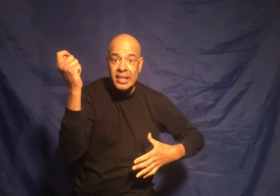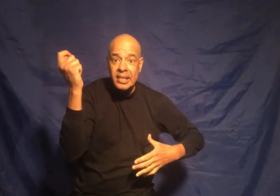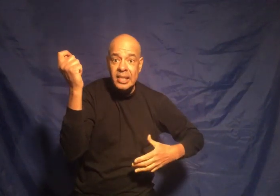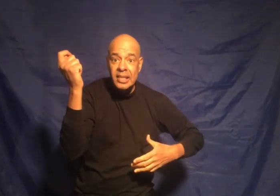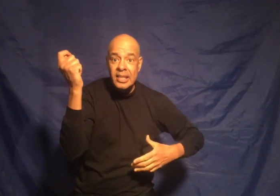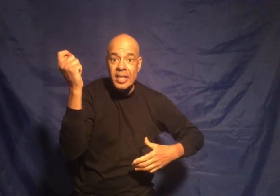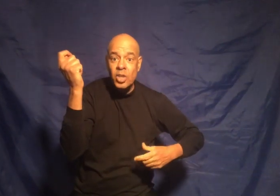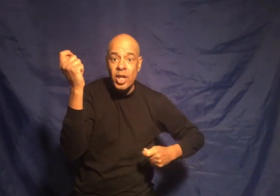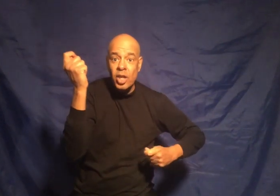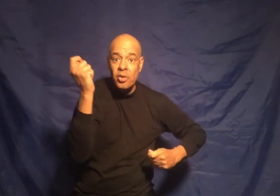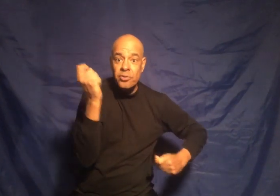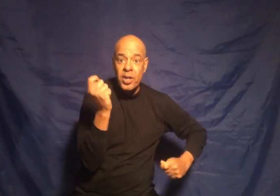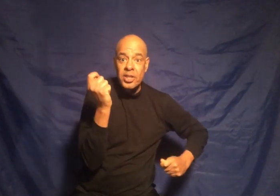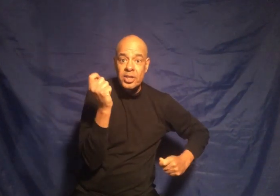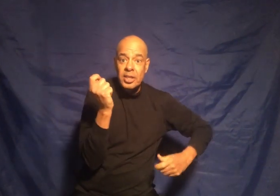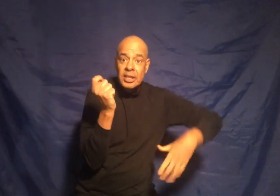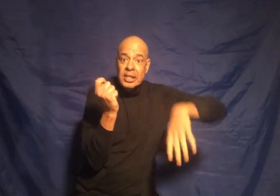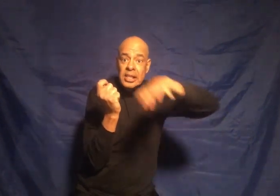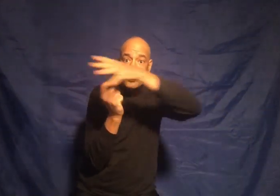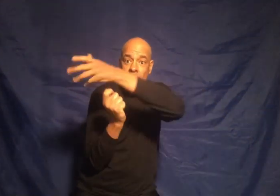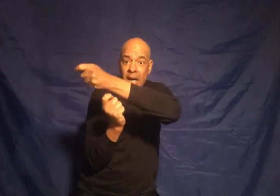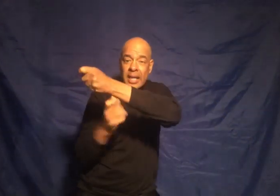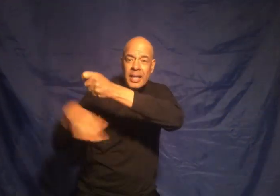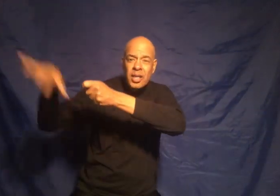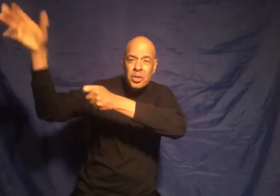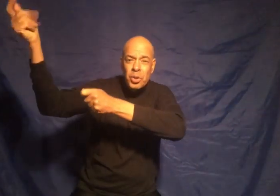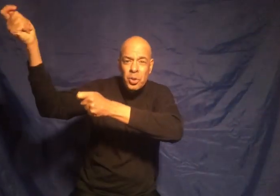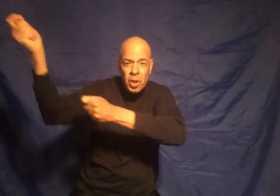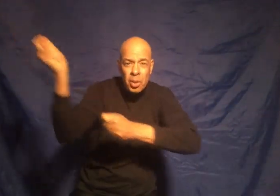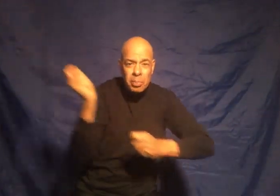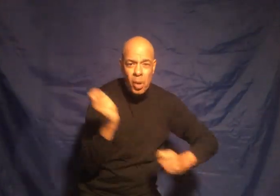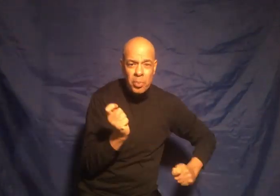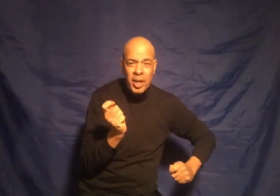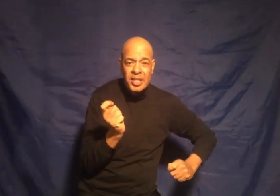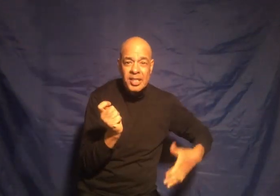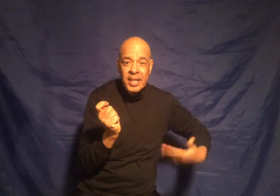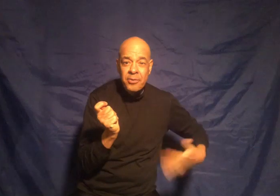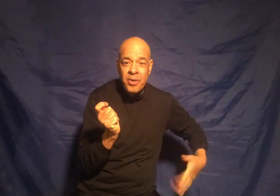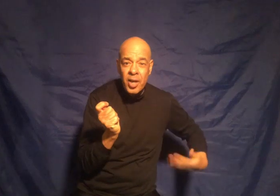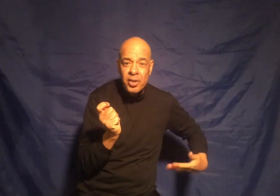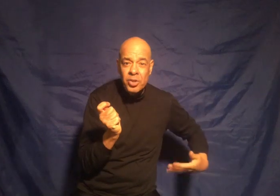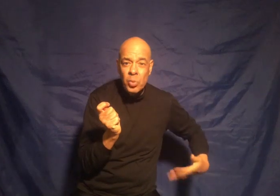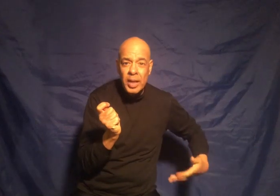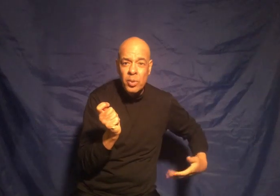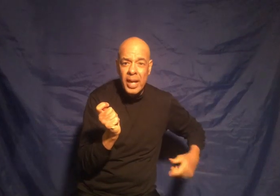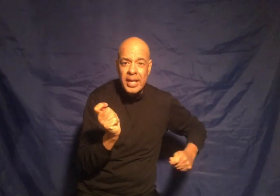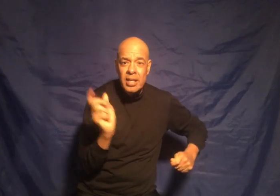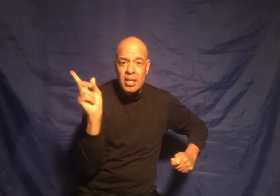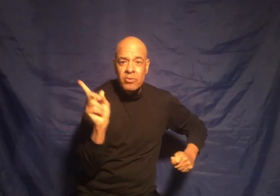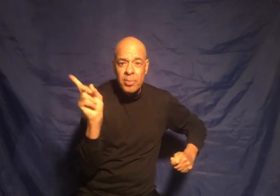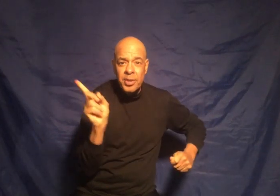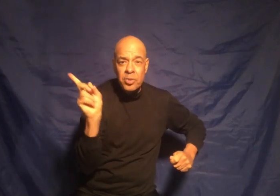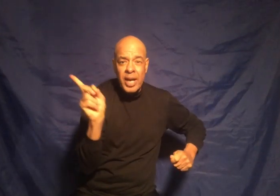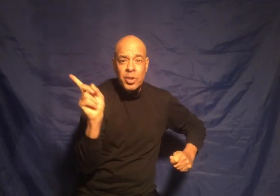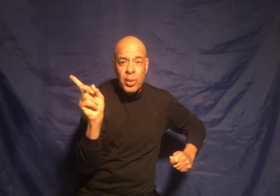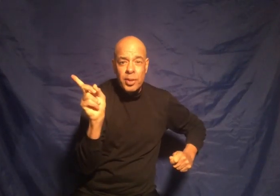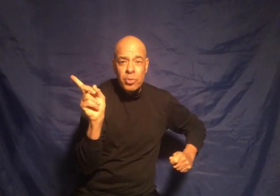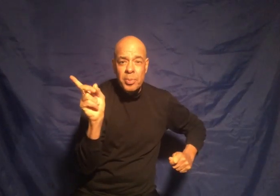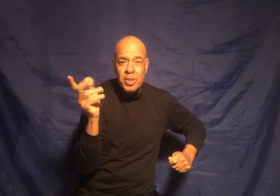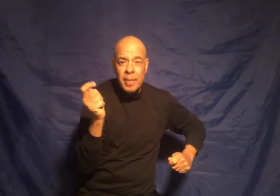is going to go first one two pull because it's the farthest one away from the direction where the rope is coming